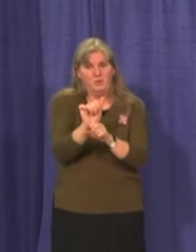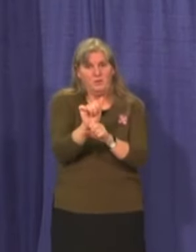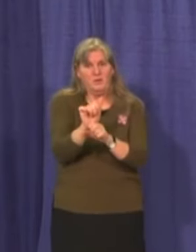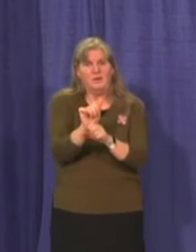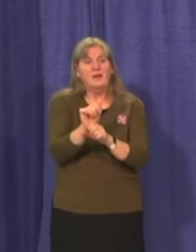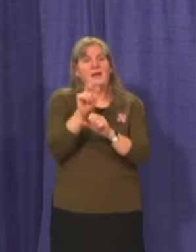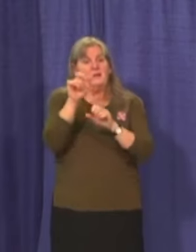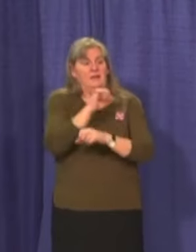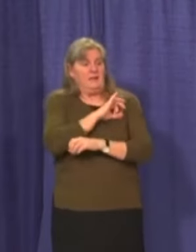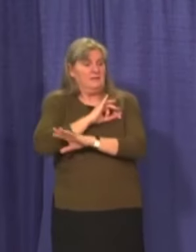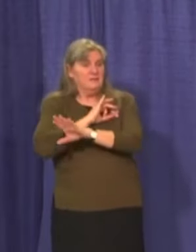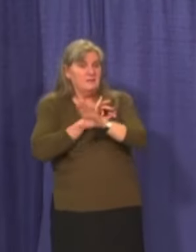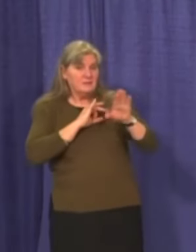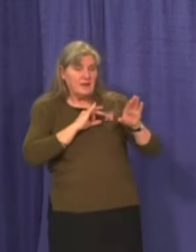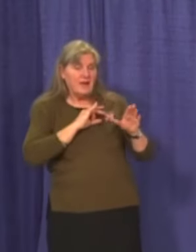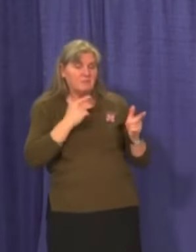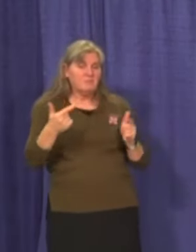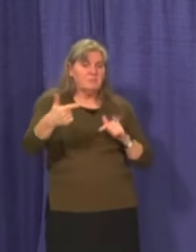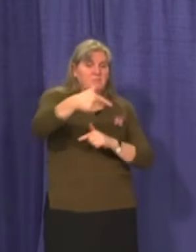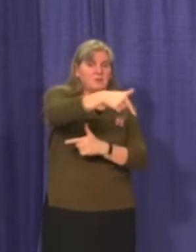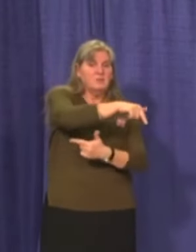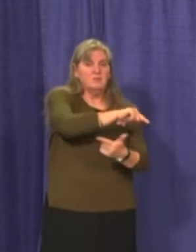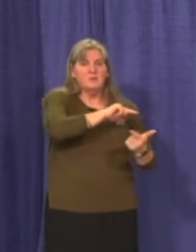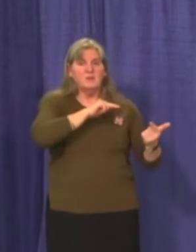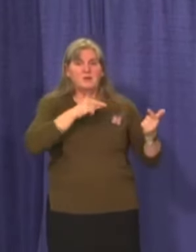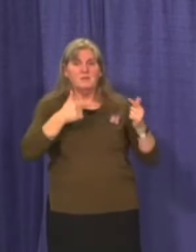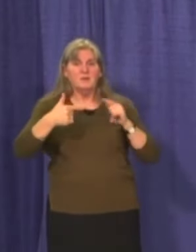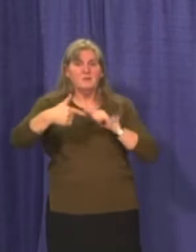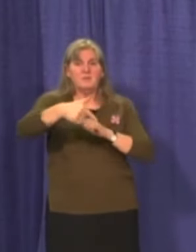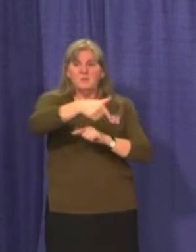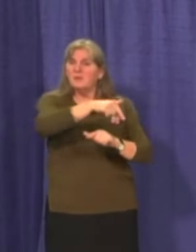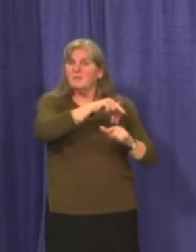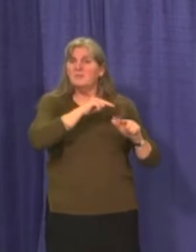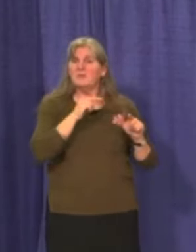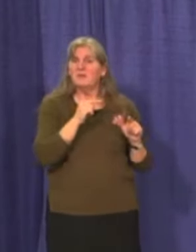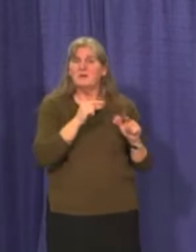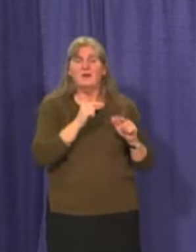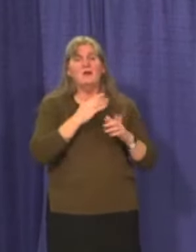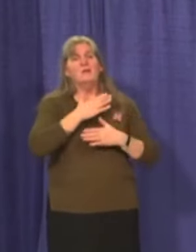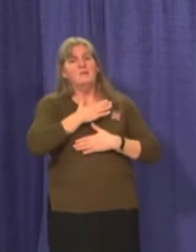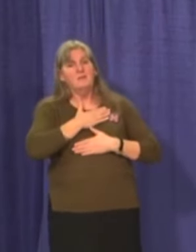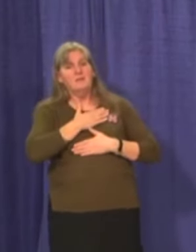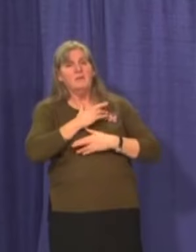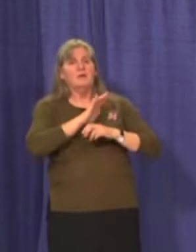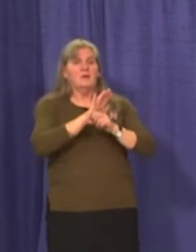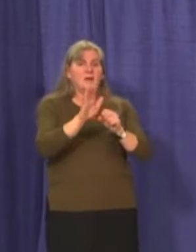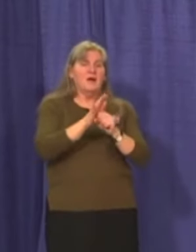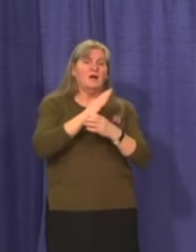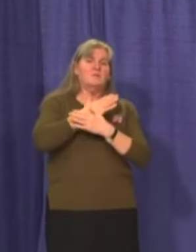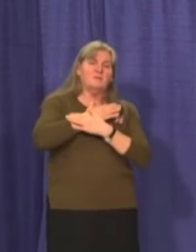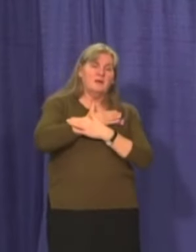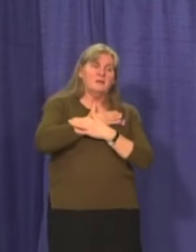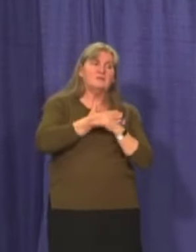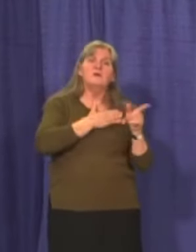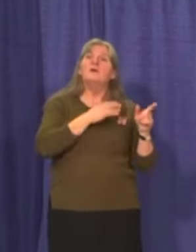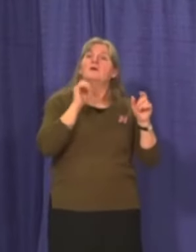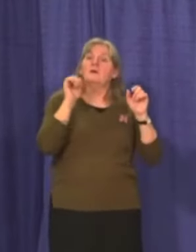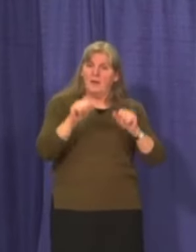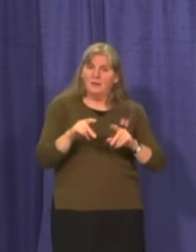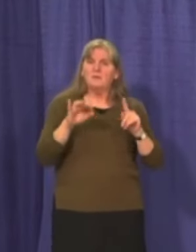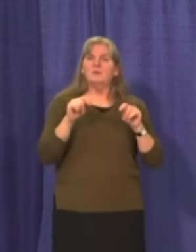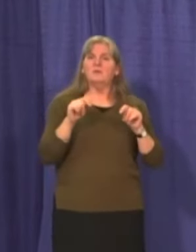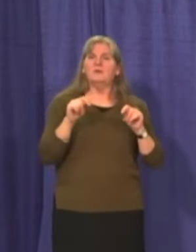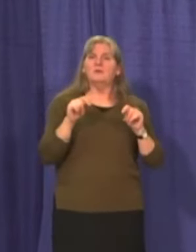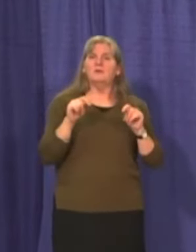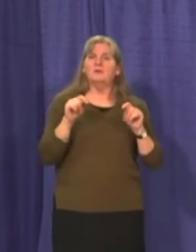to, uh, rotate, um, and to be, and to be rested, and we can do it. I mean, we're, we're seeing that,